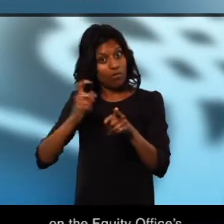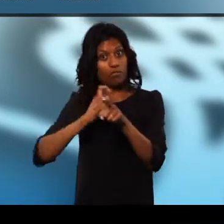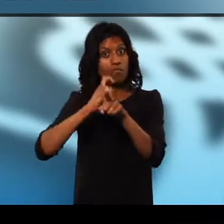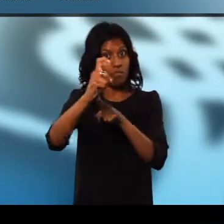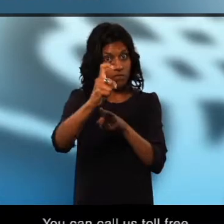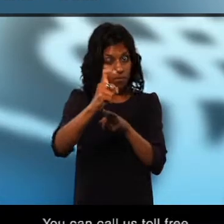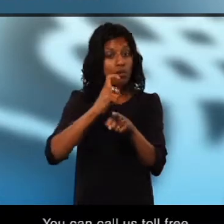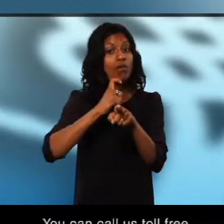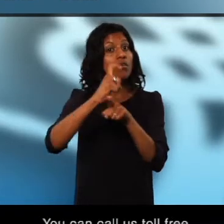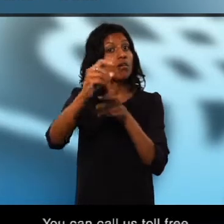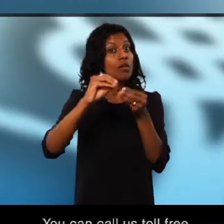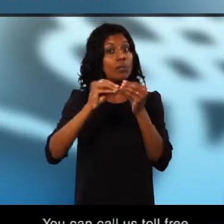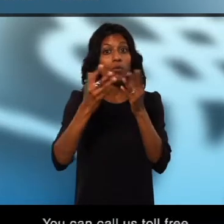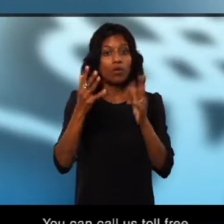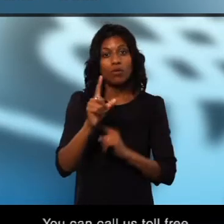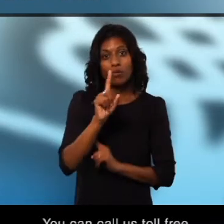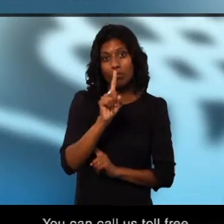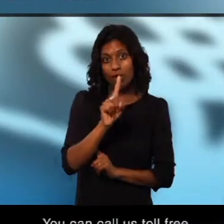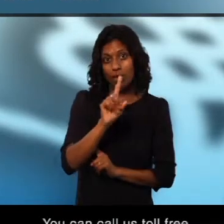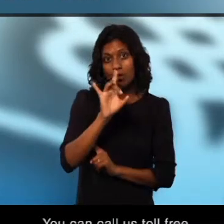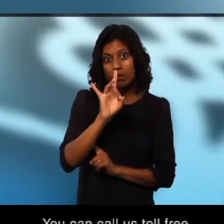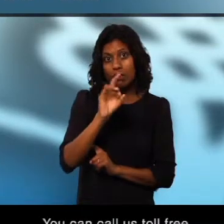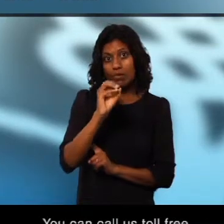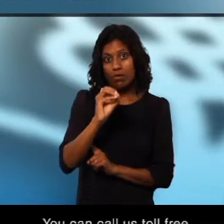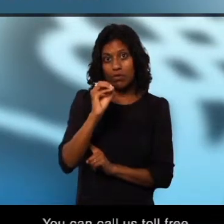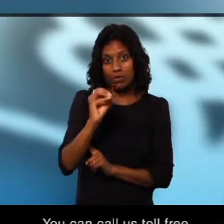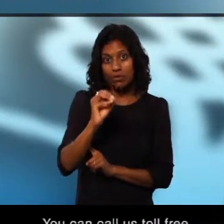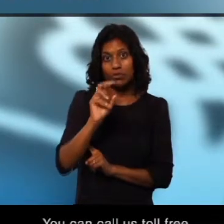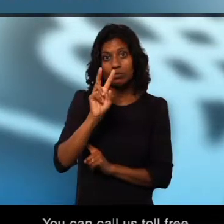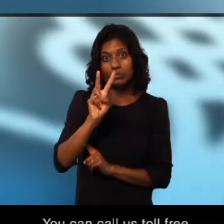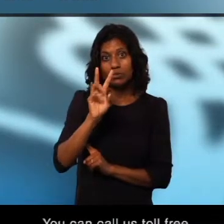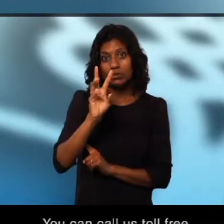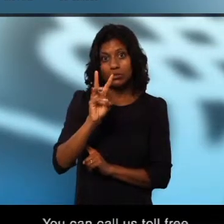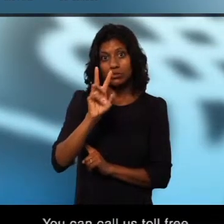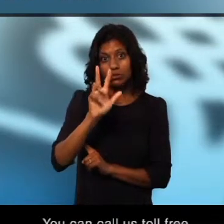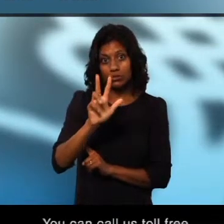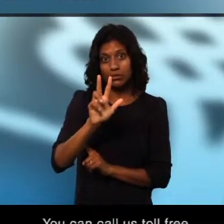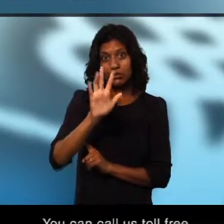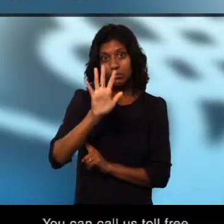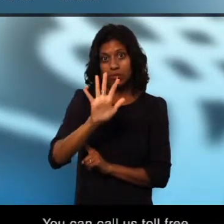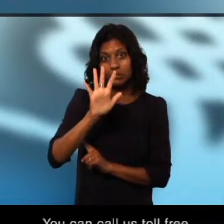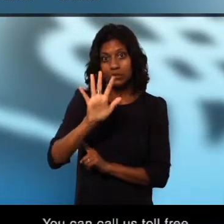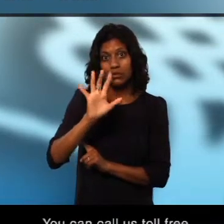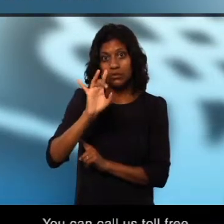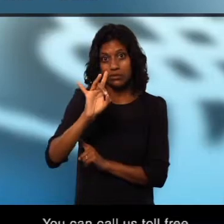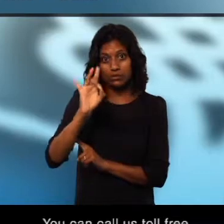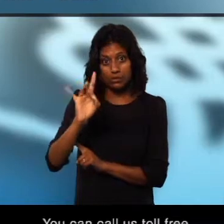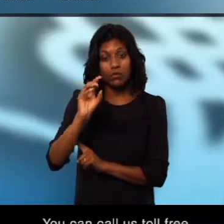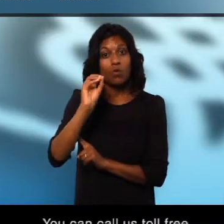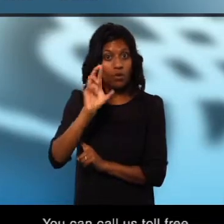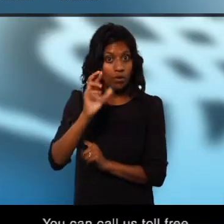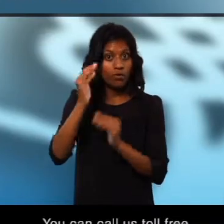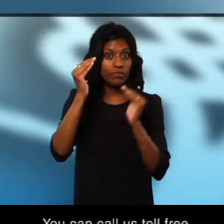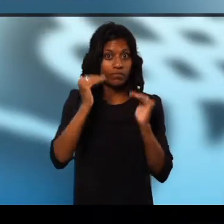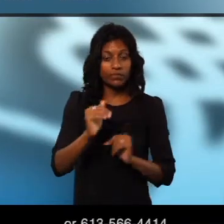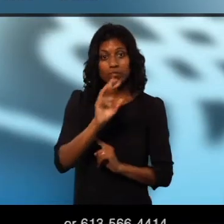You can call us toll-free at 1-800-263-5588 or